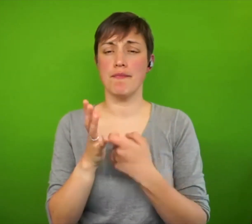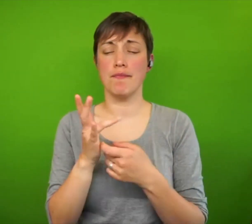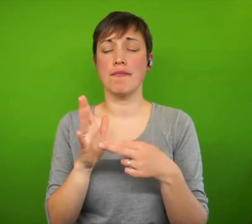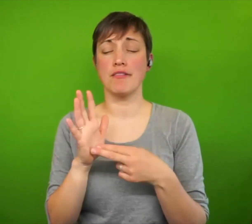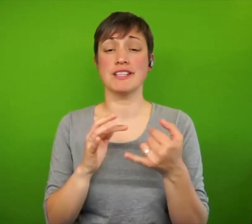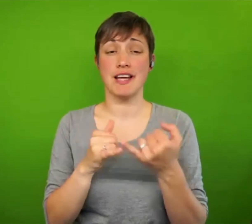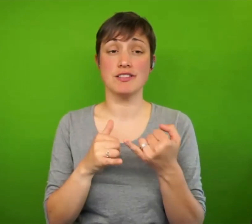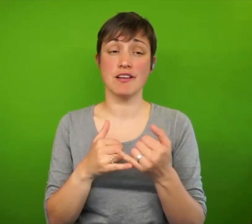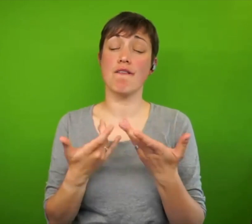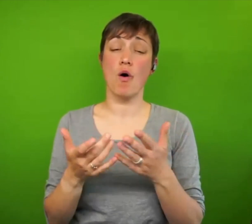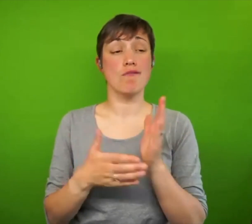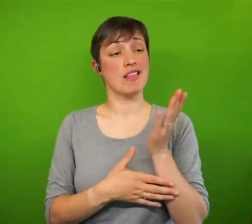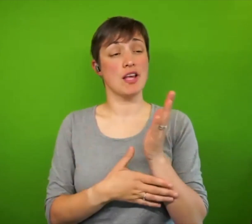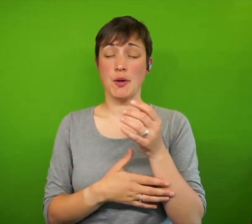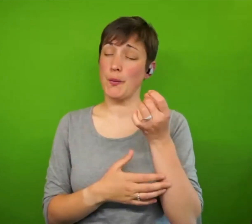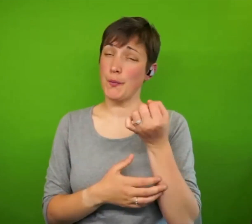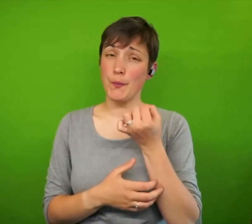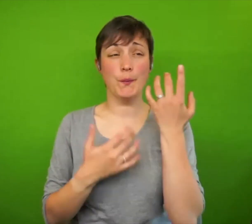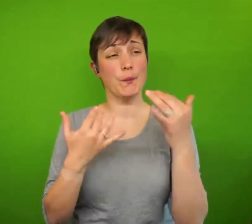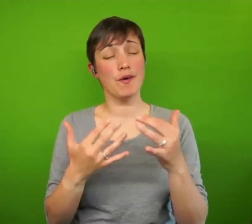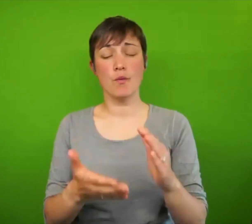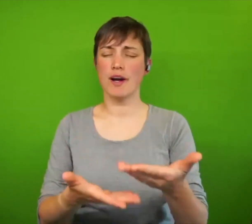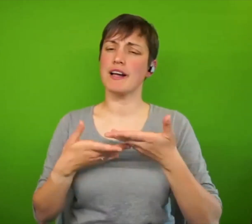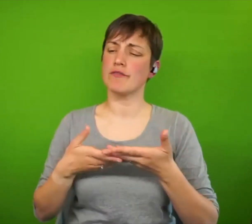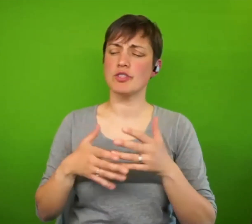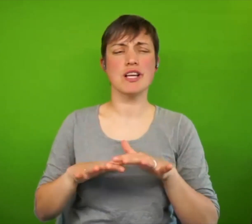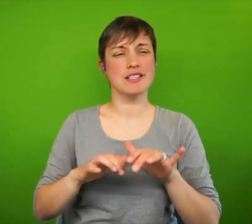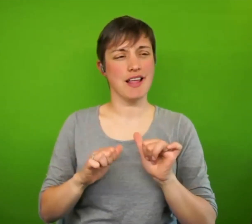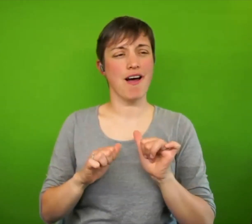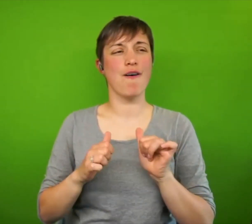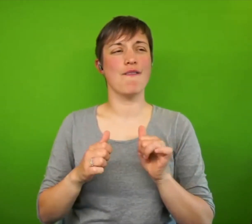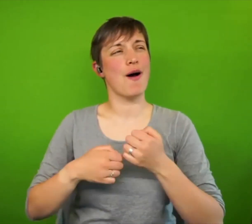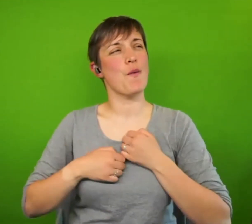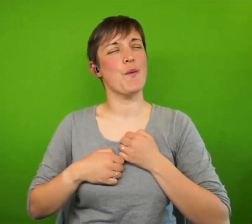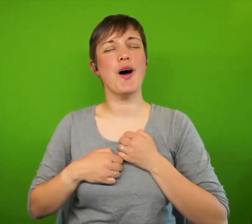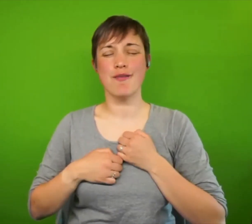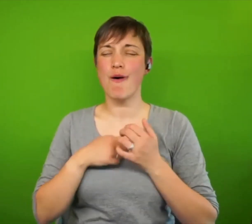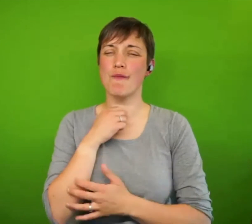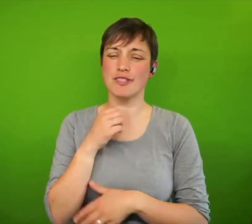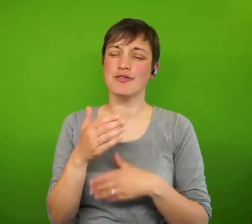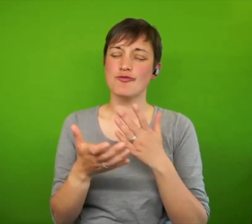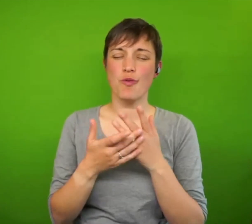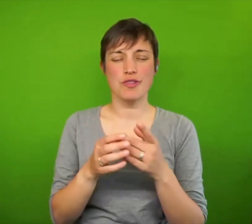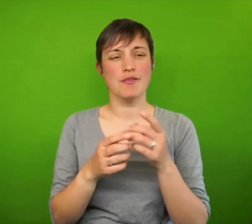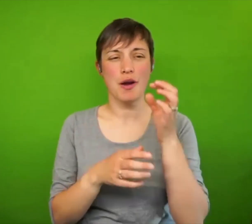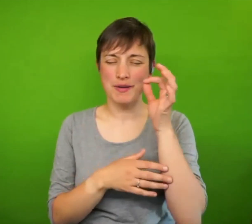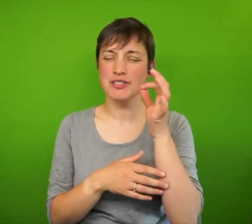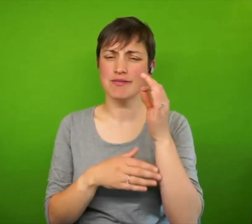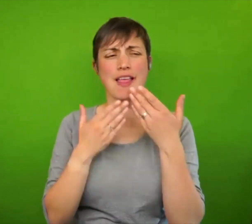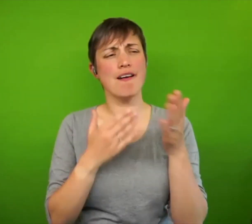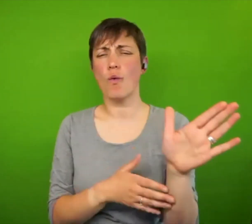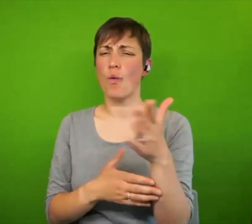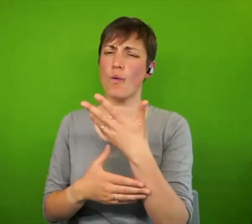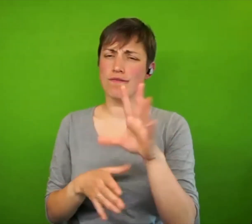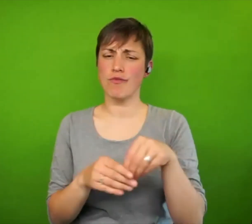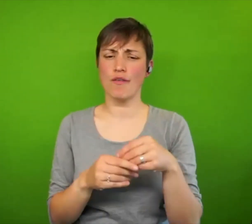which will remain with us here in York and will give us a good start, I think, for our property truth commission. And thank you to everybody else for joining us this evening. I hope you've